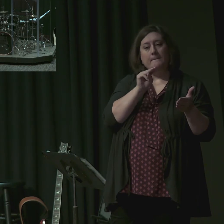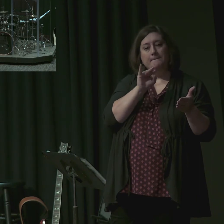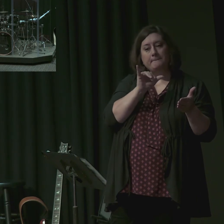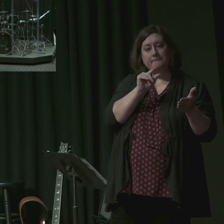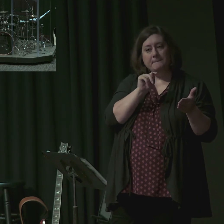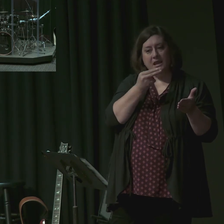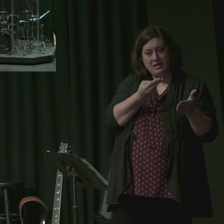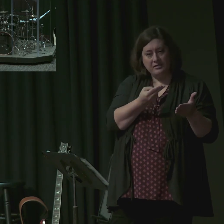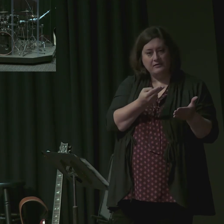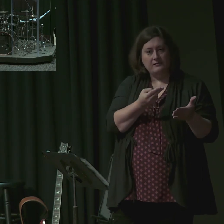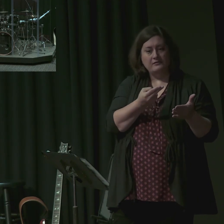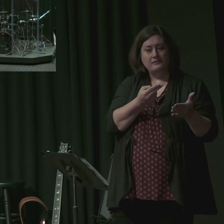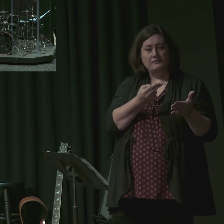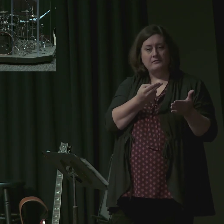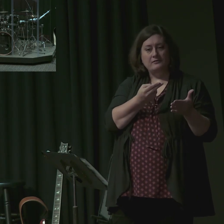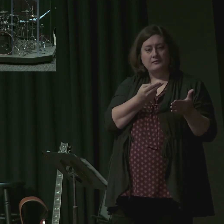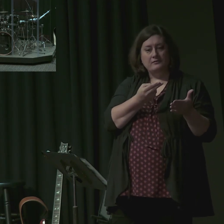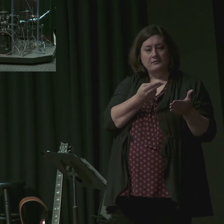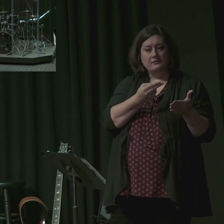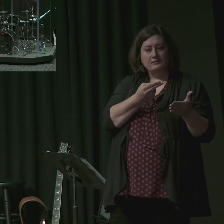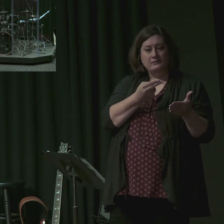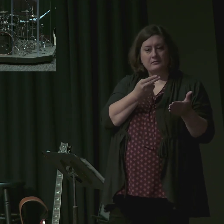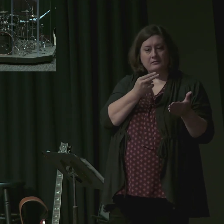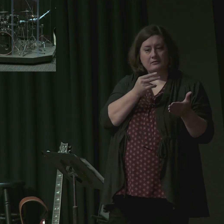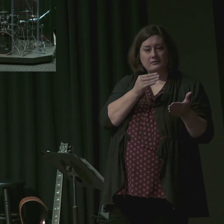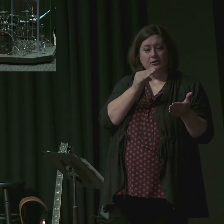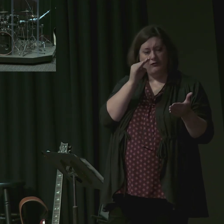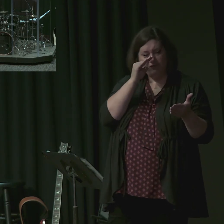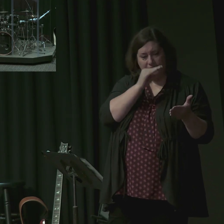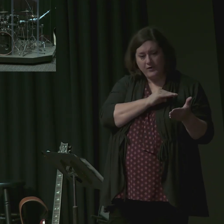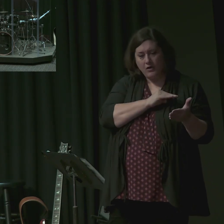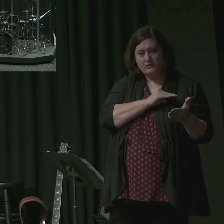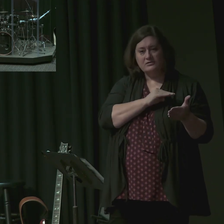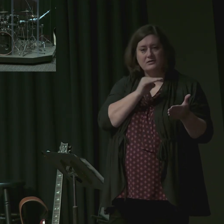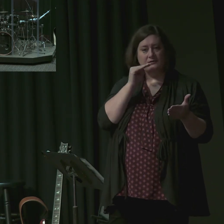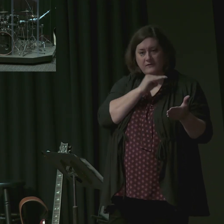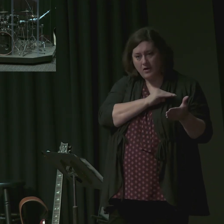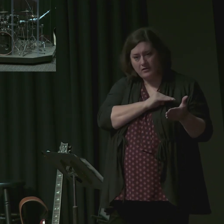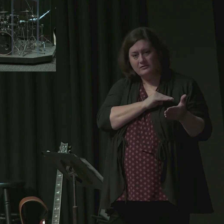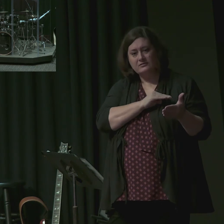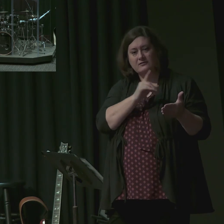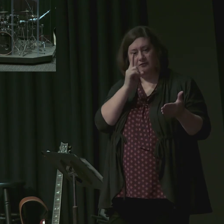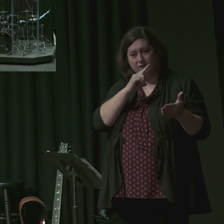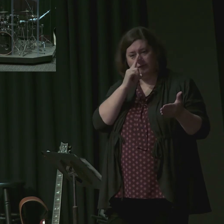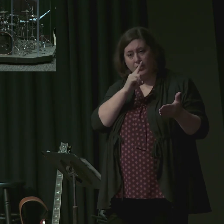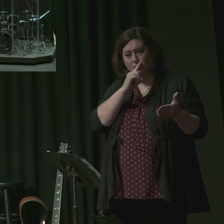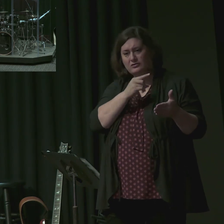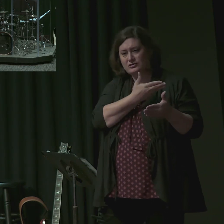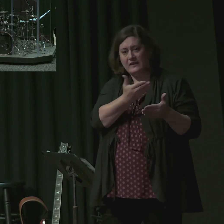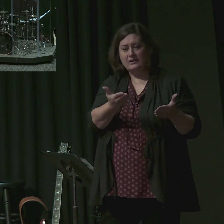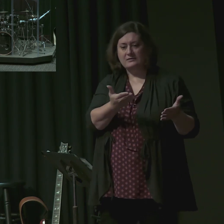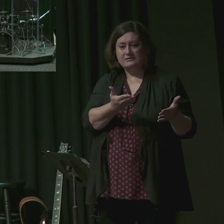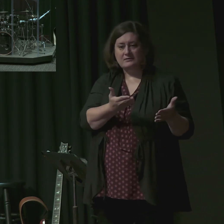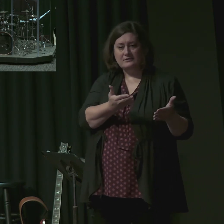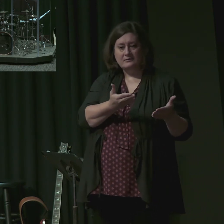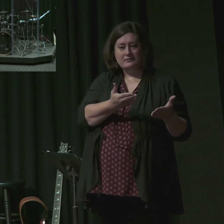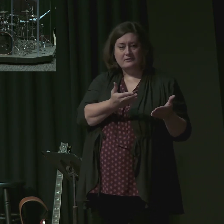If they're not truth they are myths. And sadly this is what